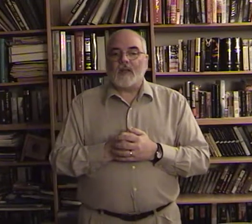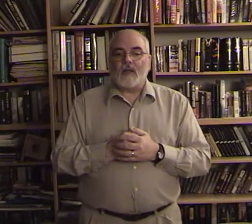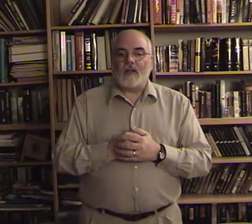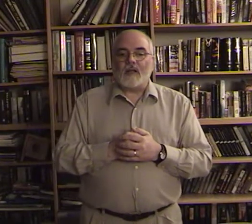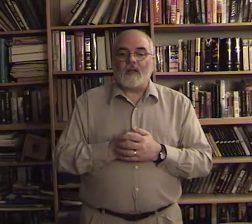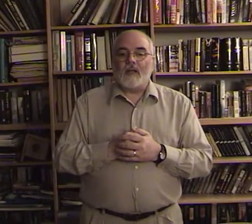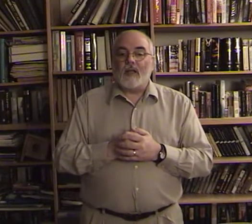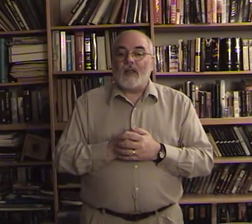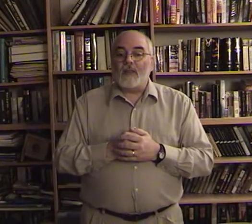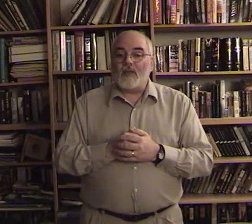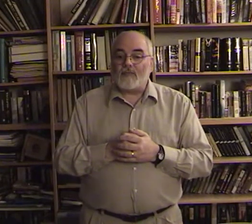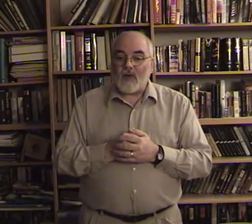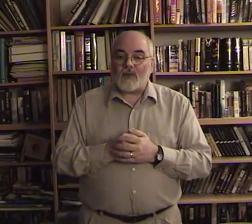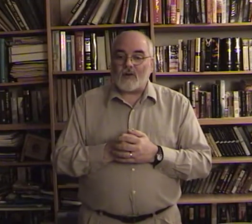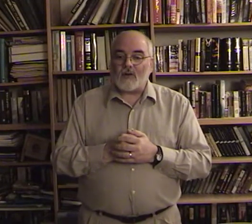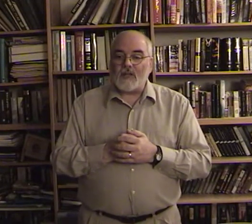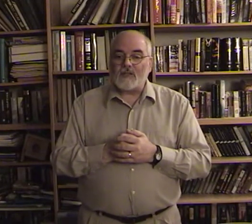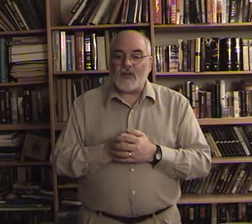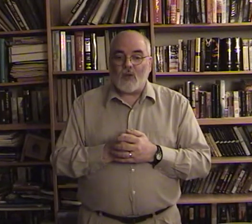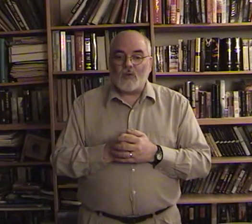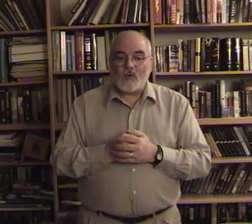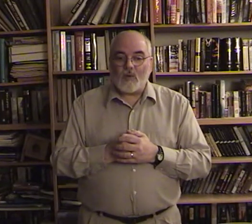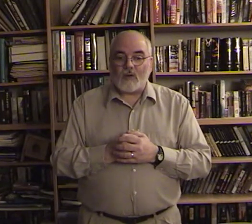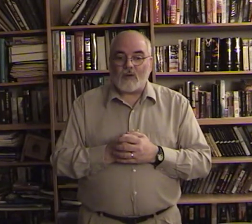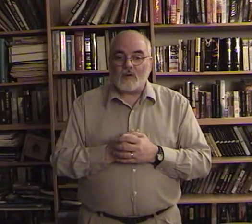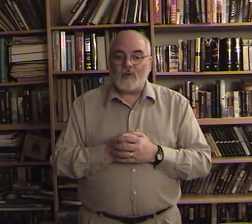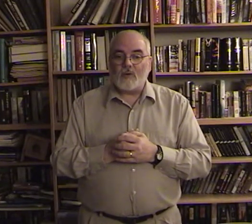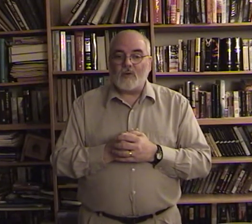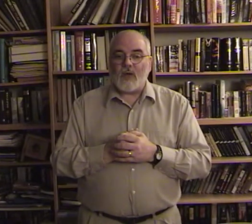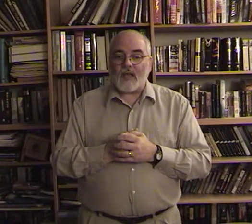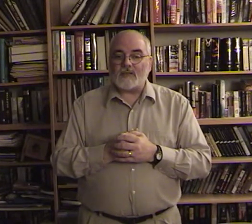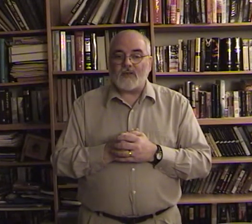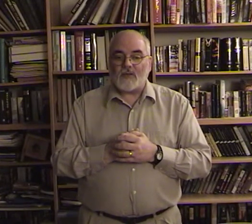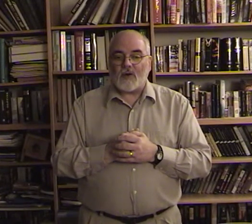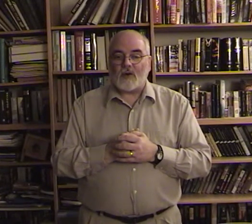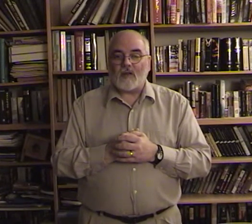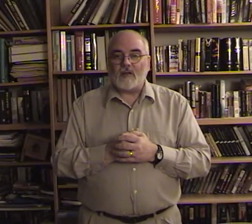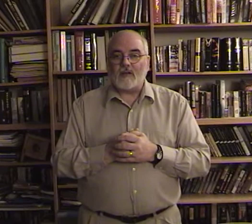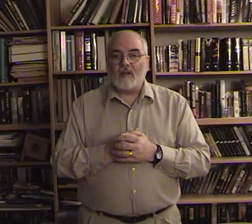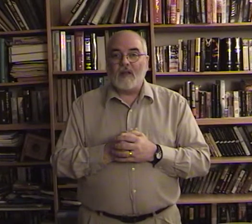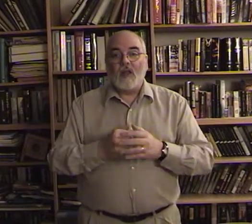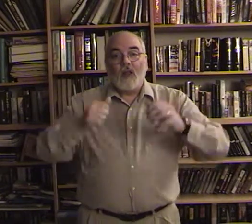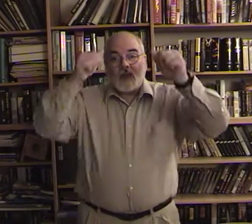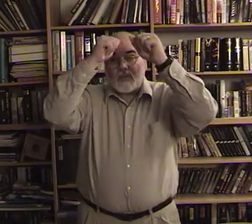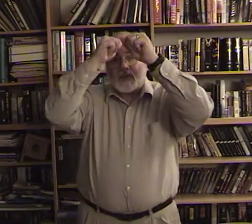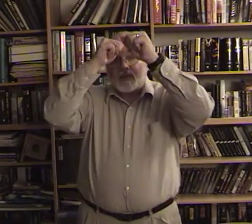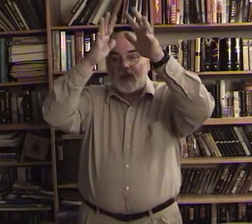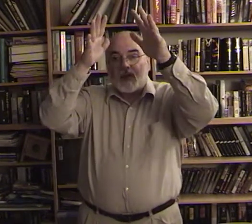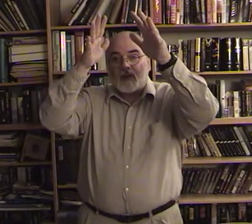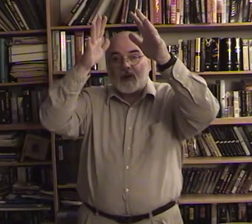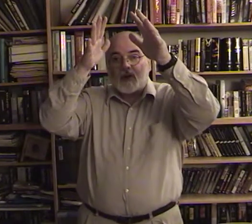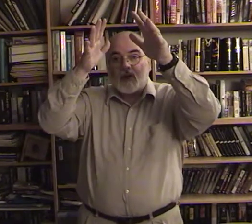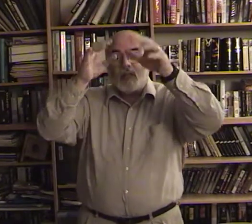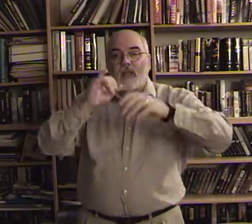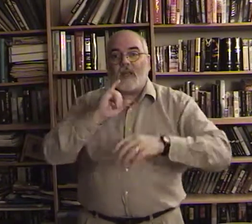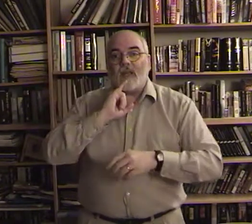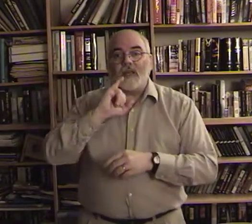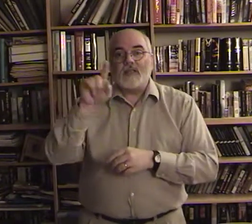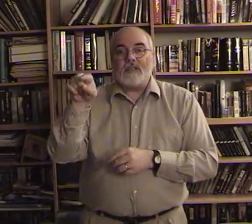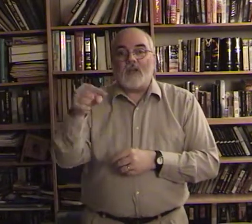uh the father is the only one who has the authority the father is the